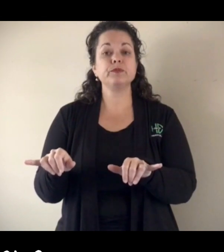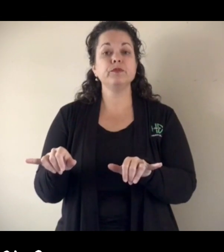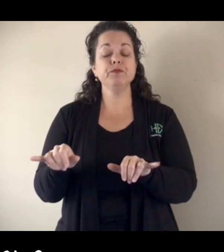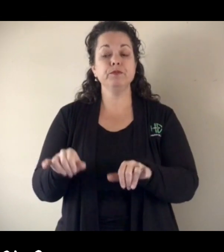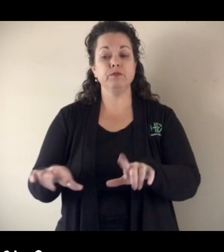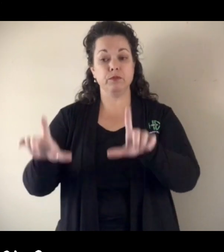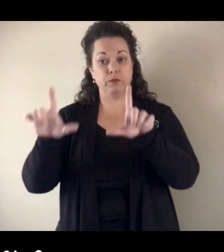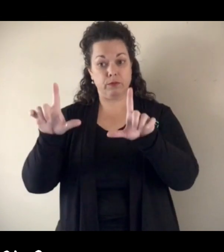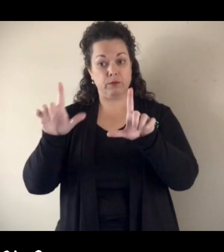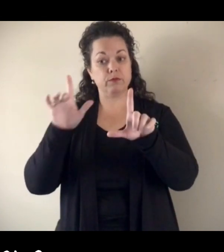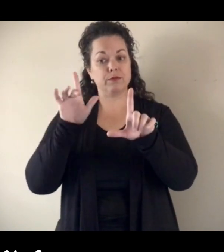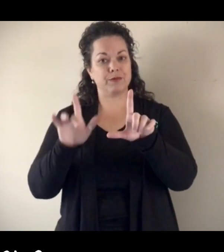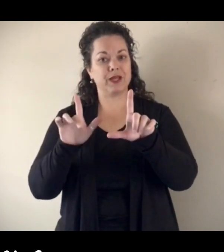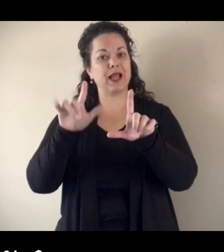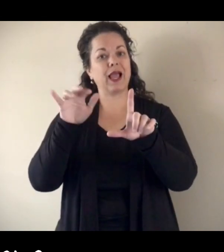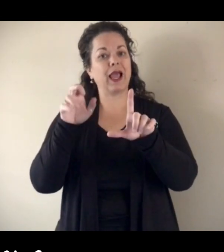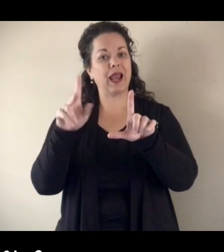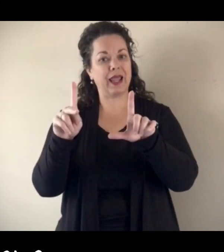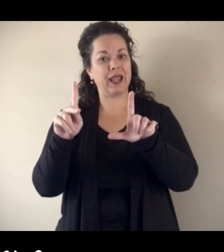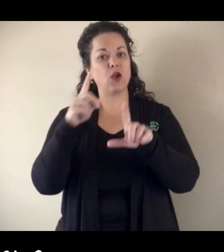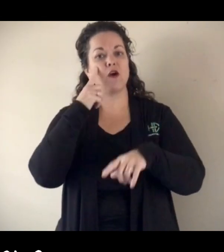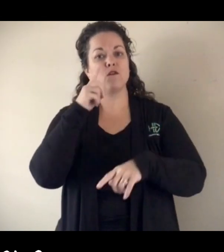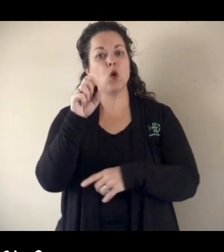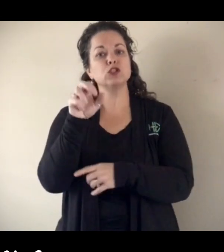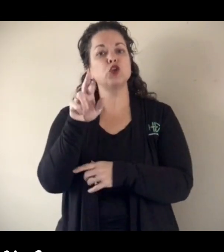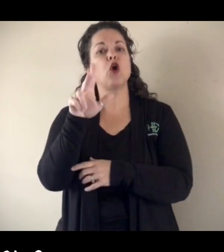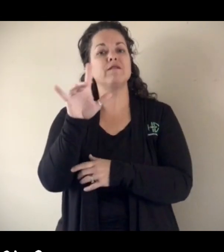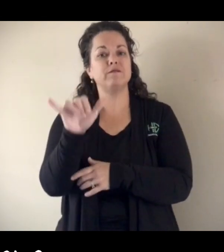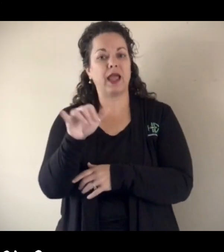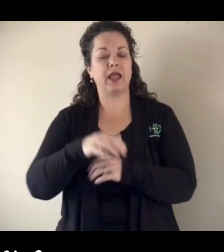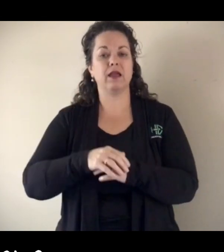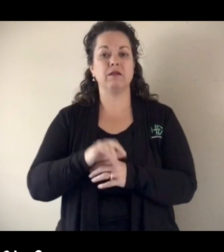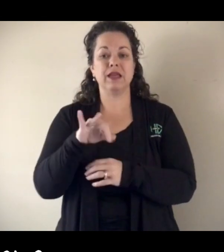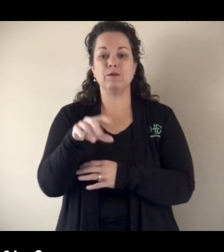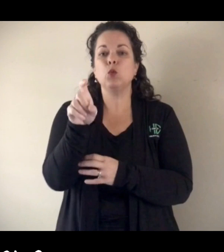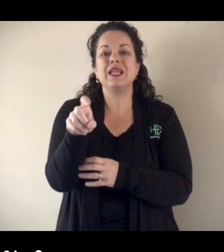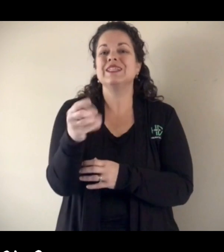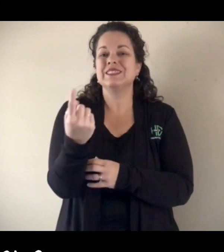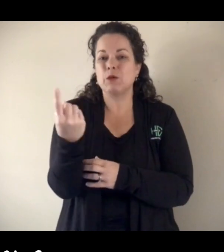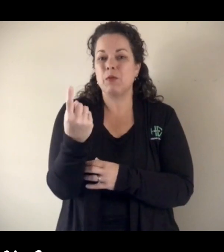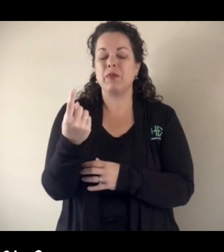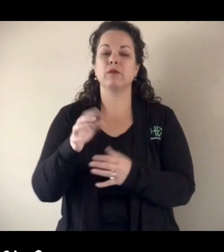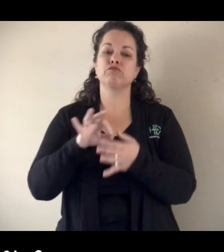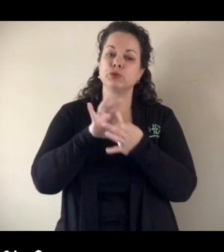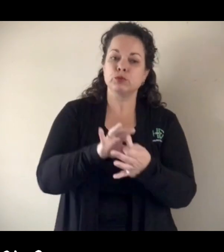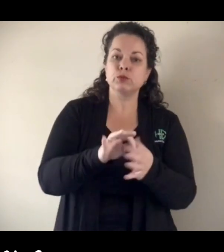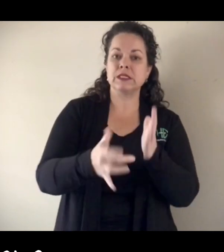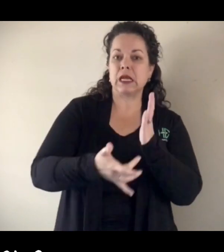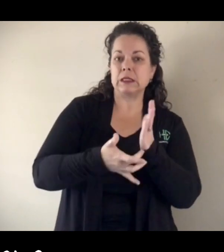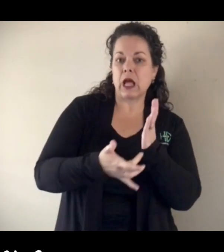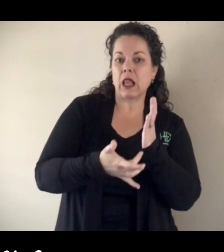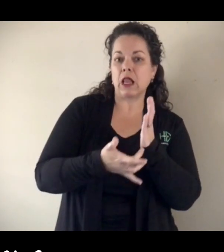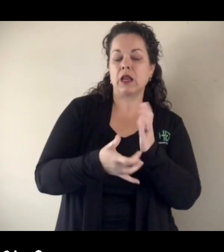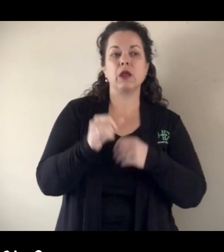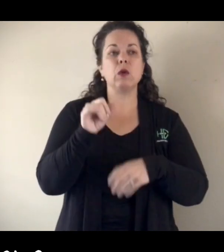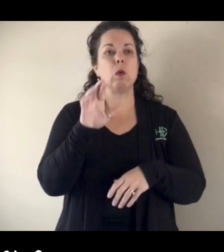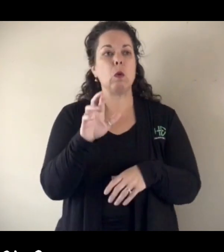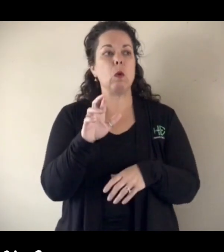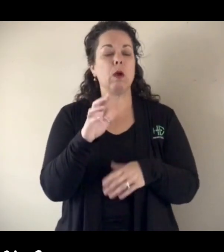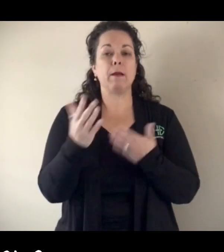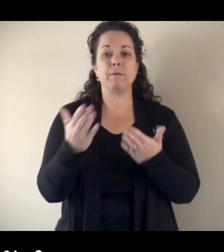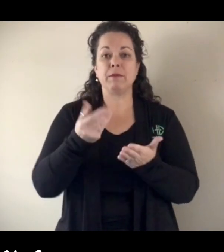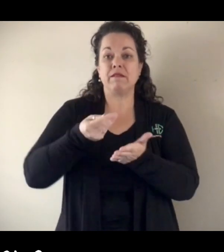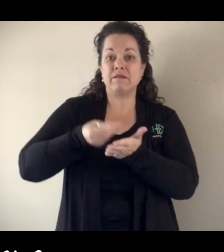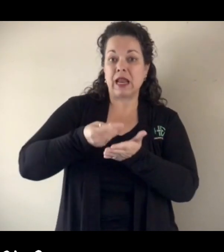have a survey, student survey. We're interested in what your technology needs are, what your needs are in regard to if you are having